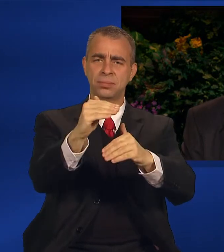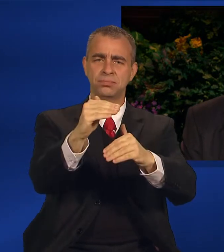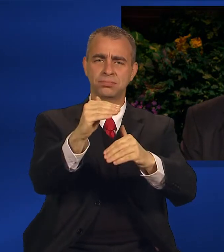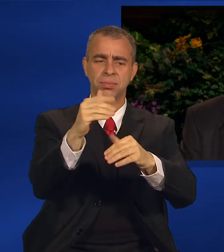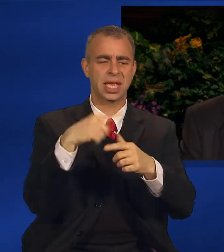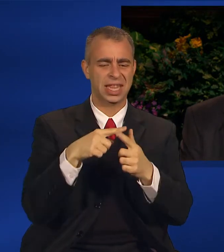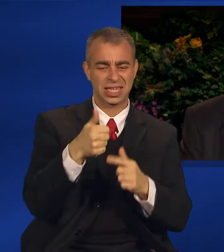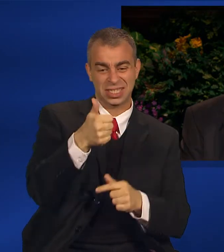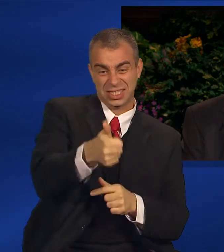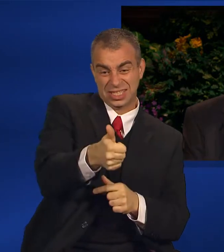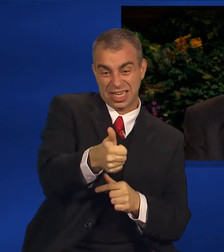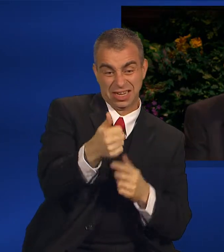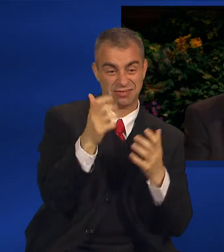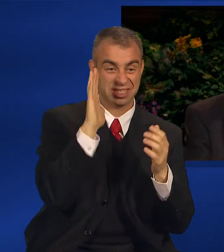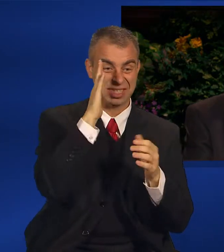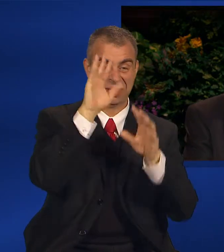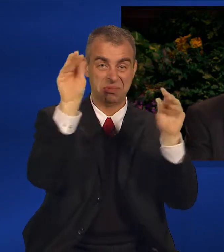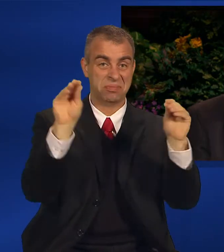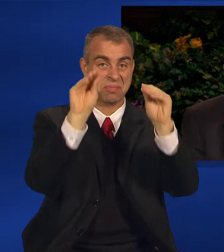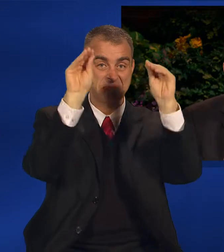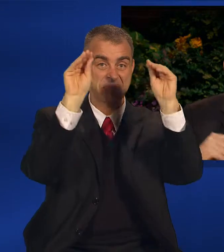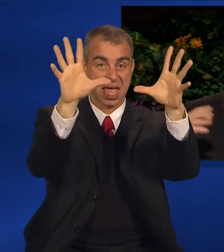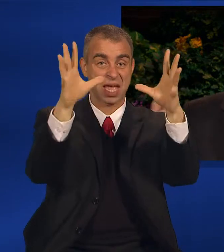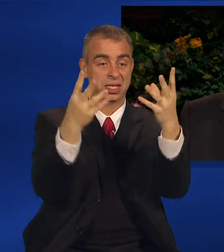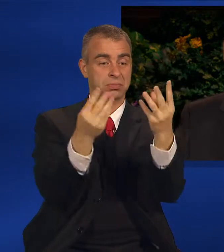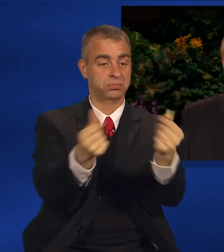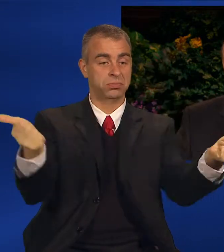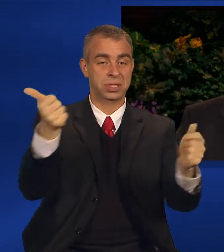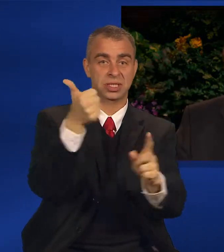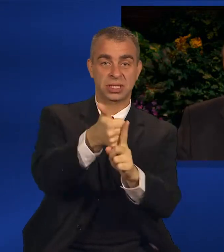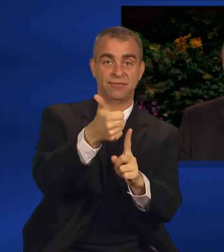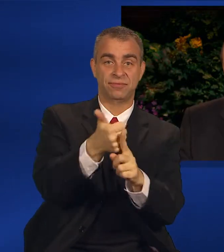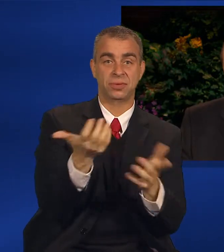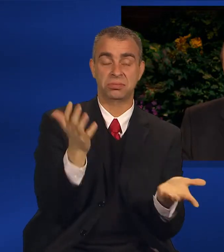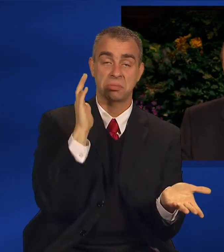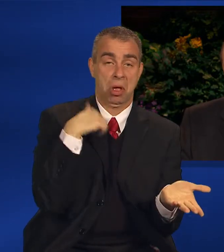and then would somehow magically extinguish itself.